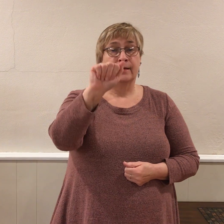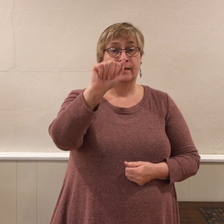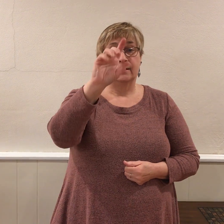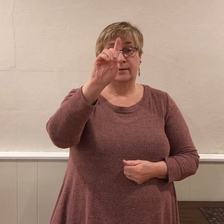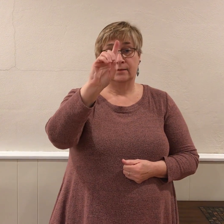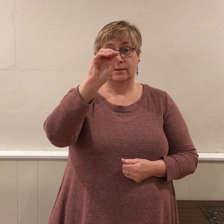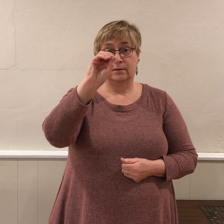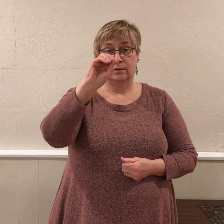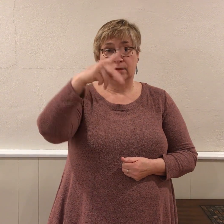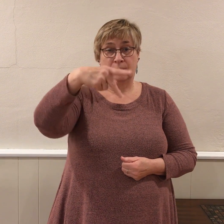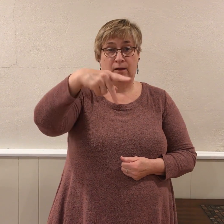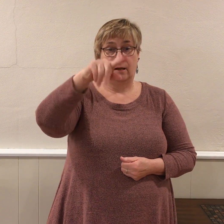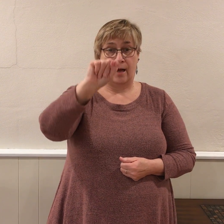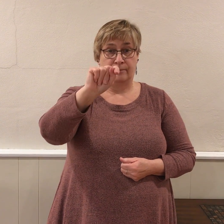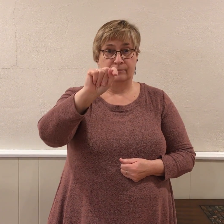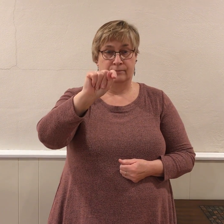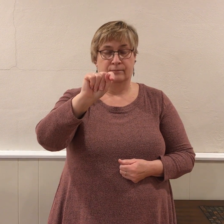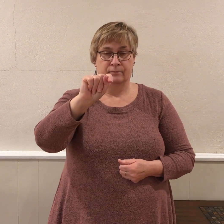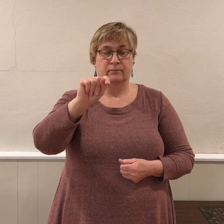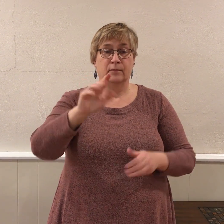The word adopt.